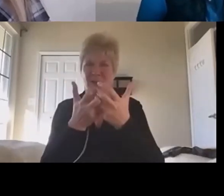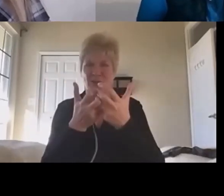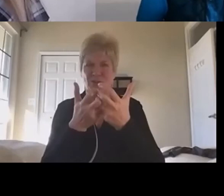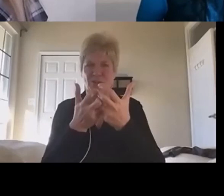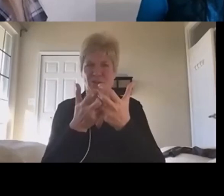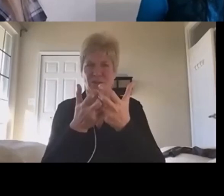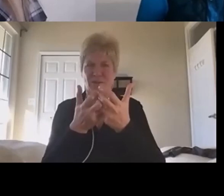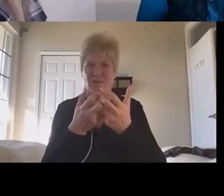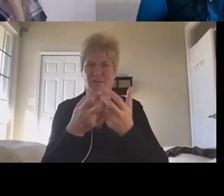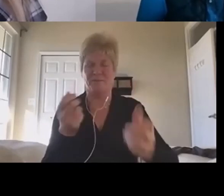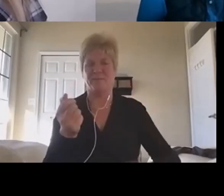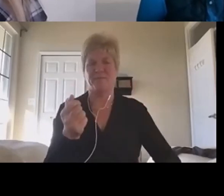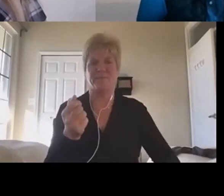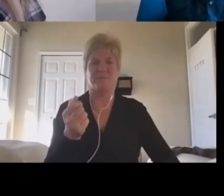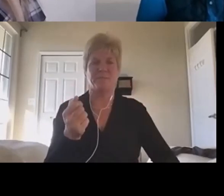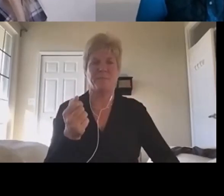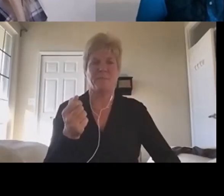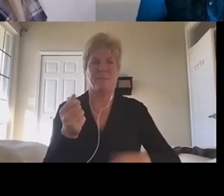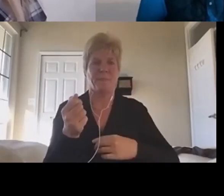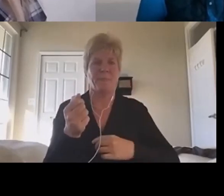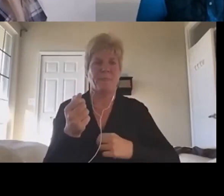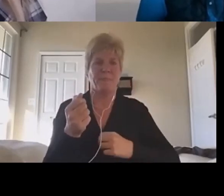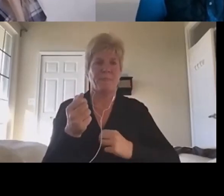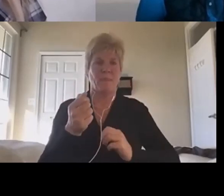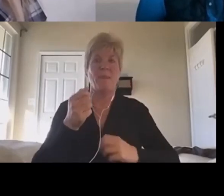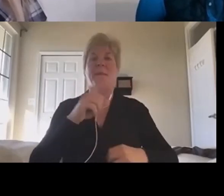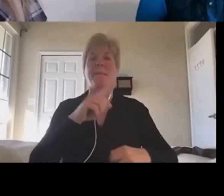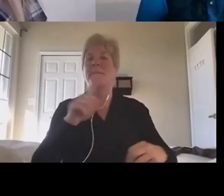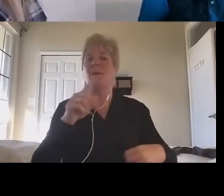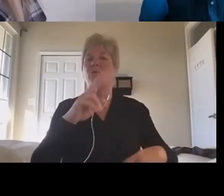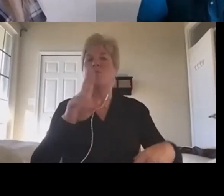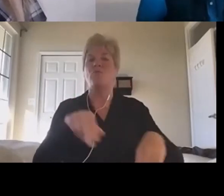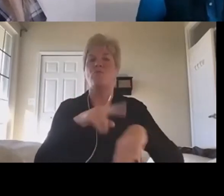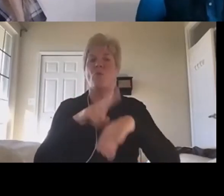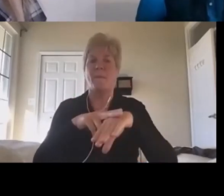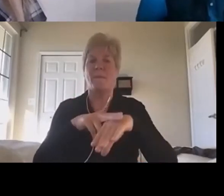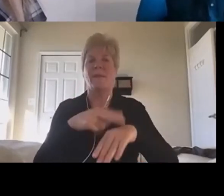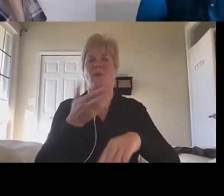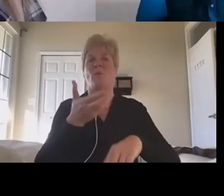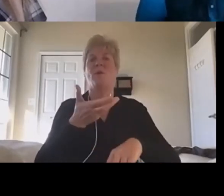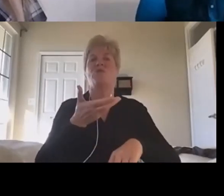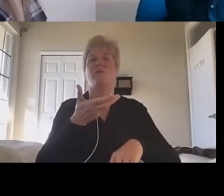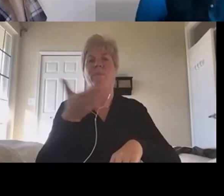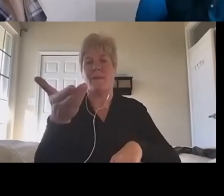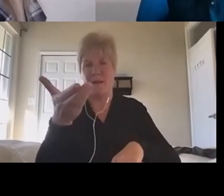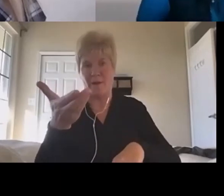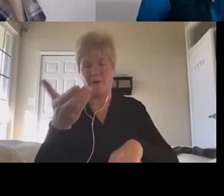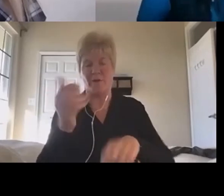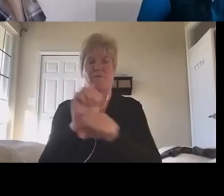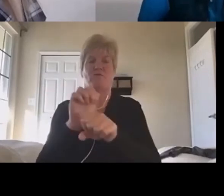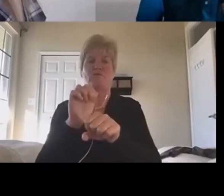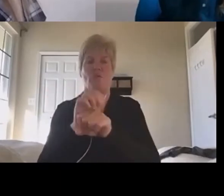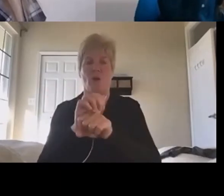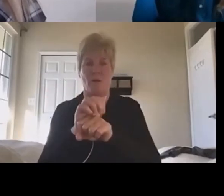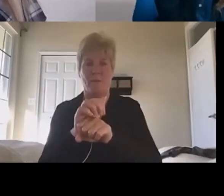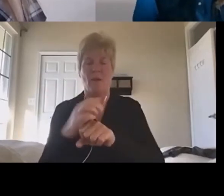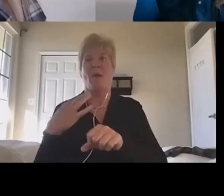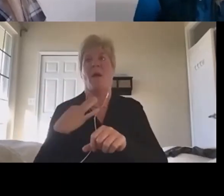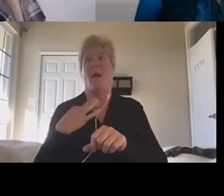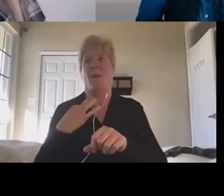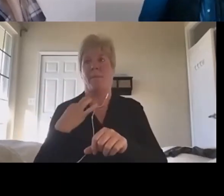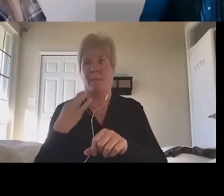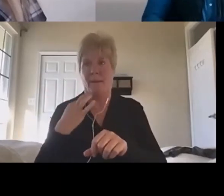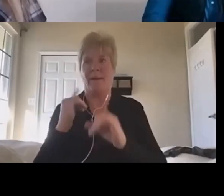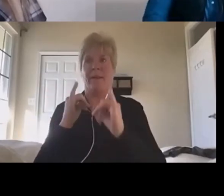me. And, but you don't usually find out that information until you've already taken on a job. You've gone through the hard work of applying, um,